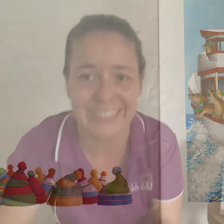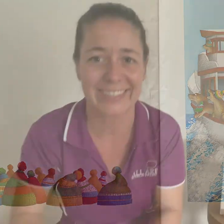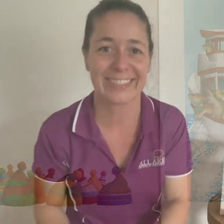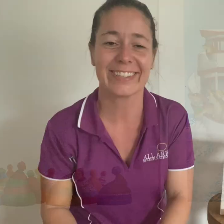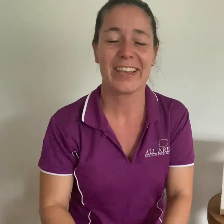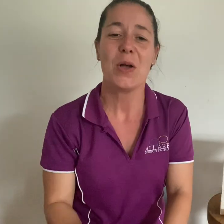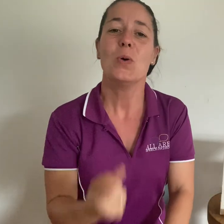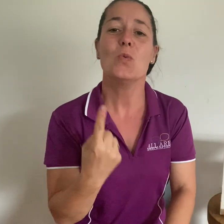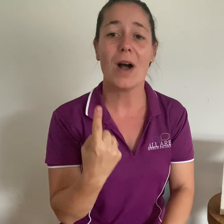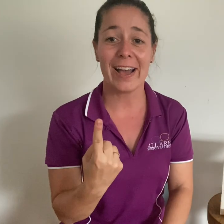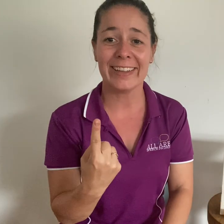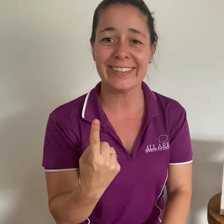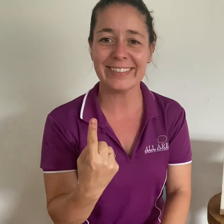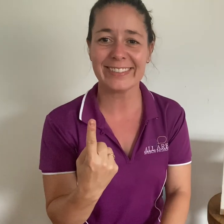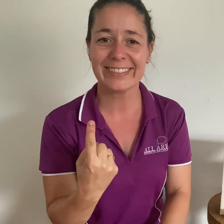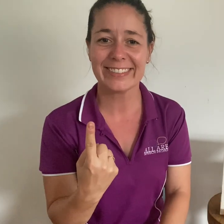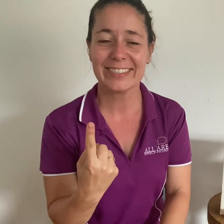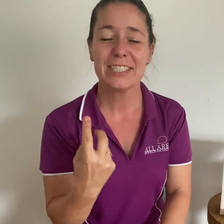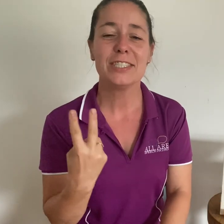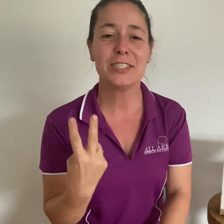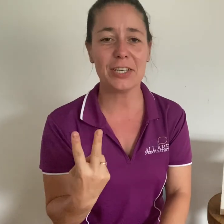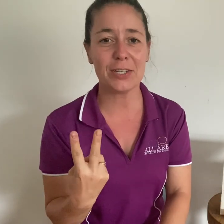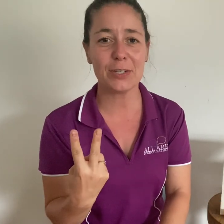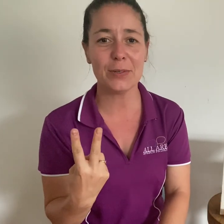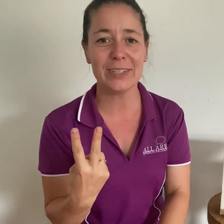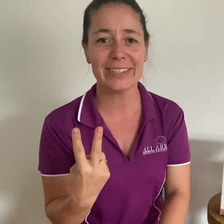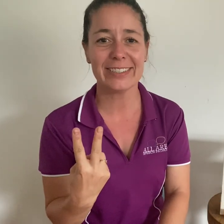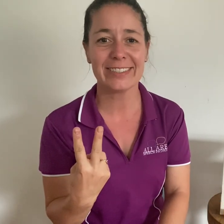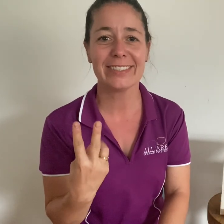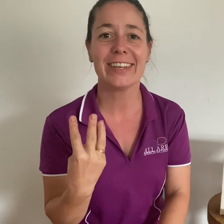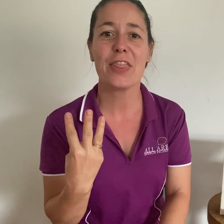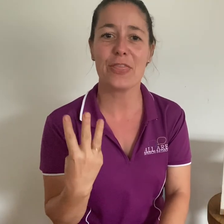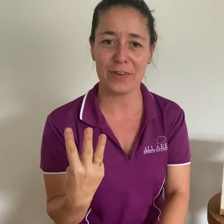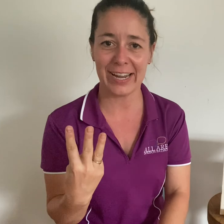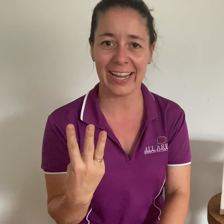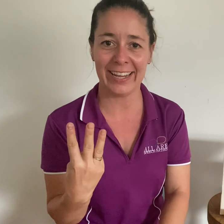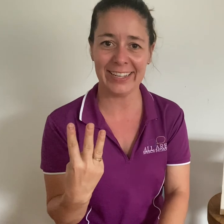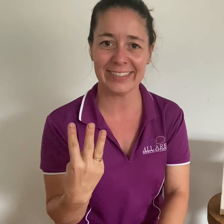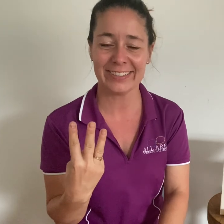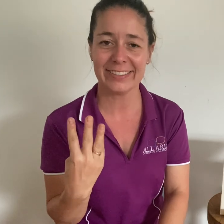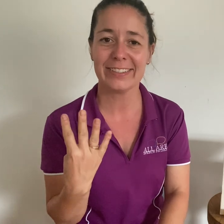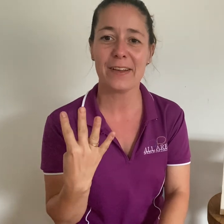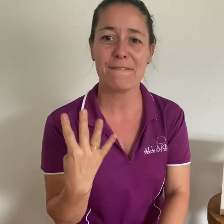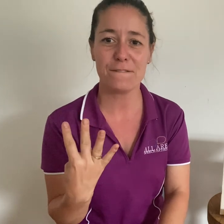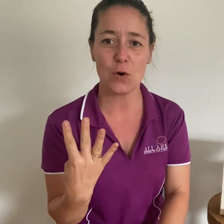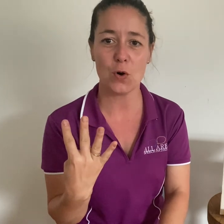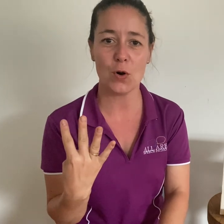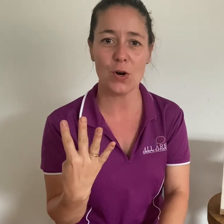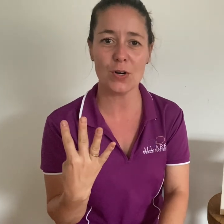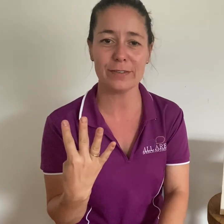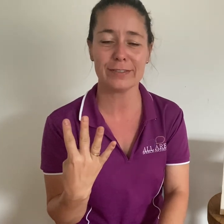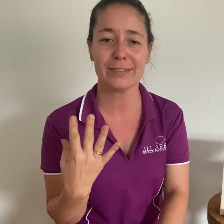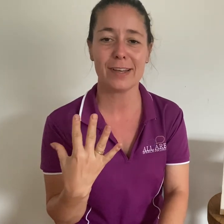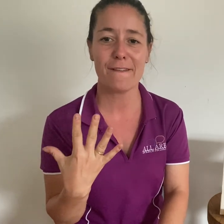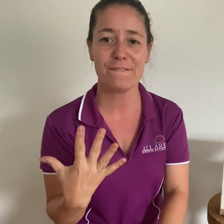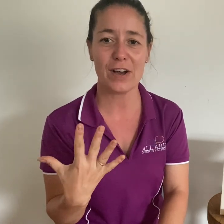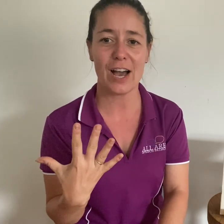1 2 3 4 5